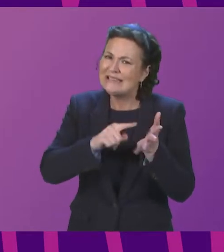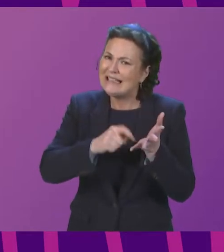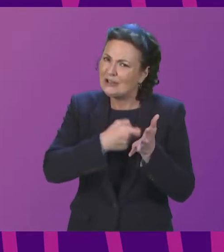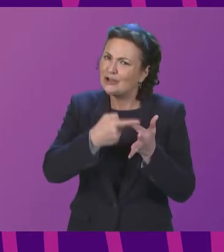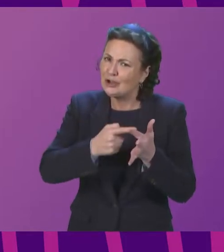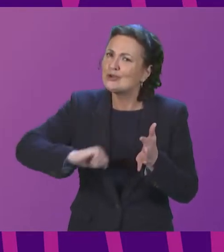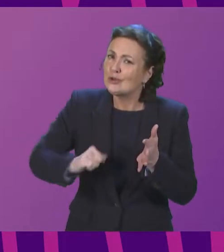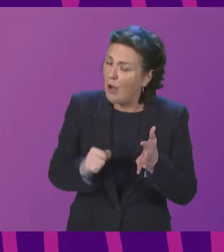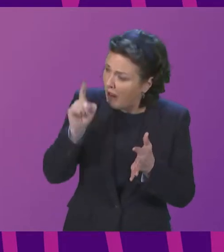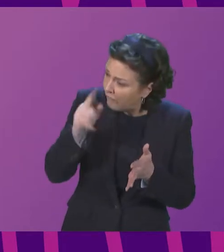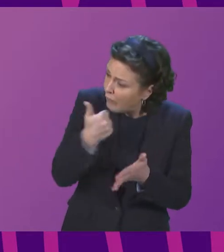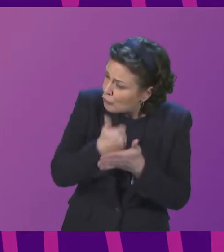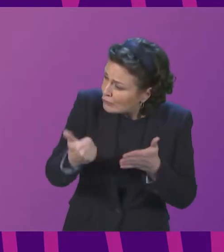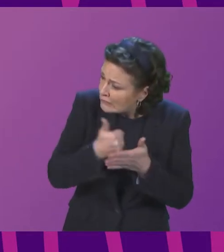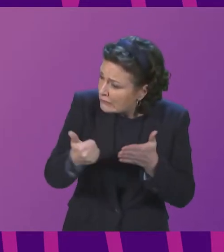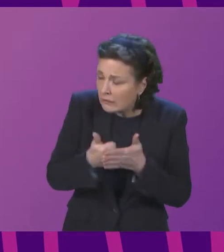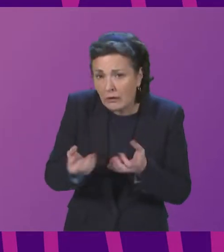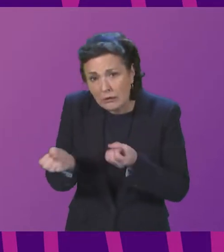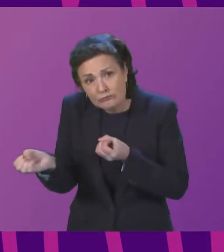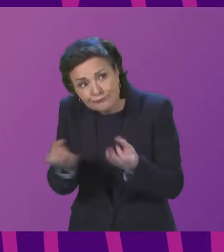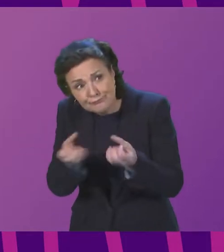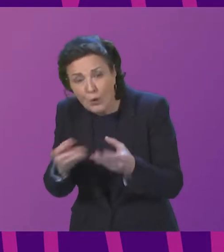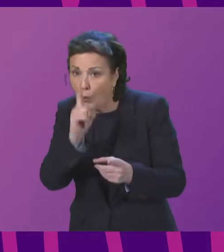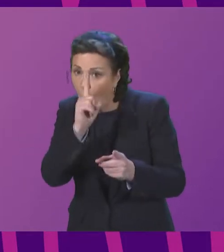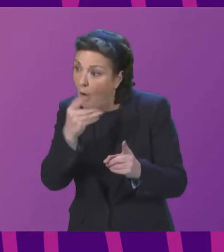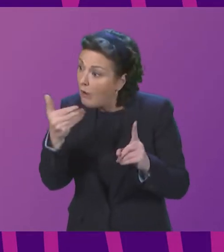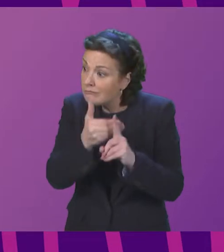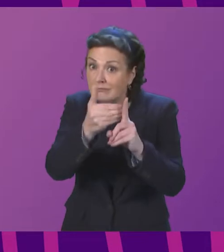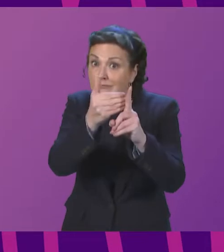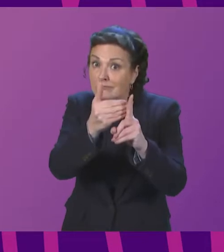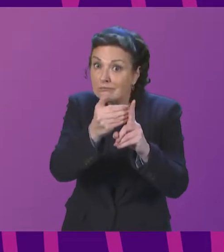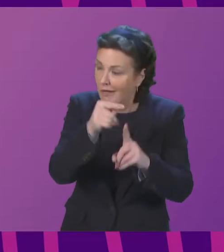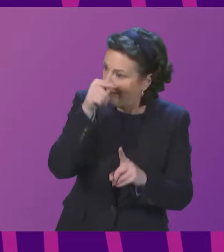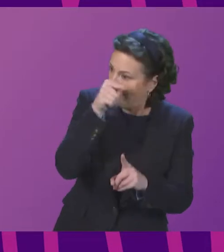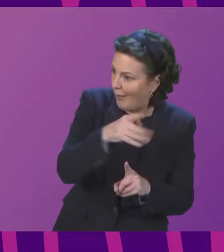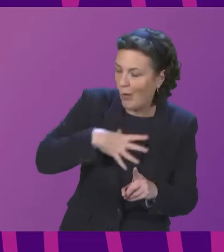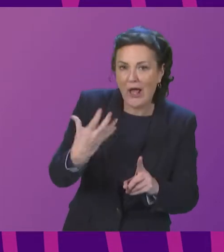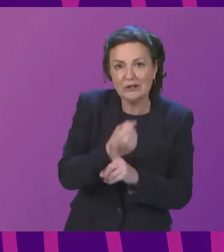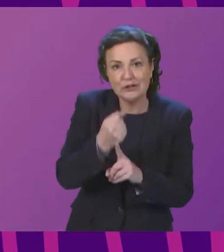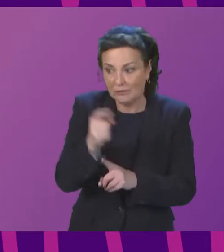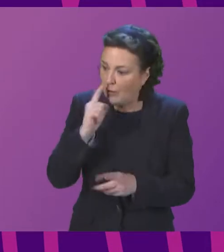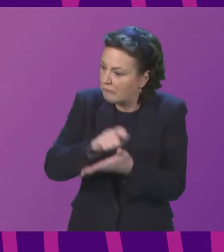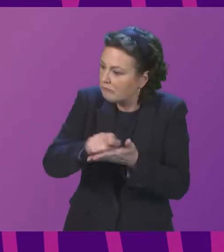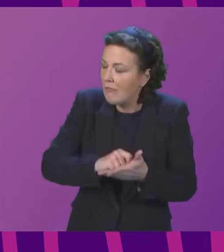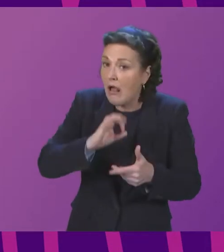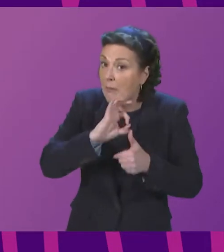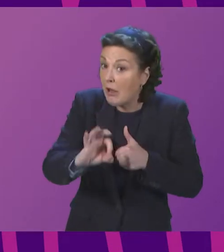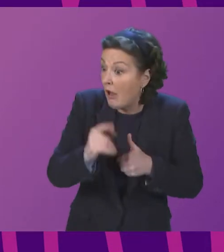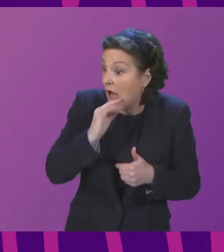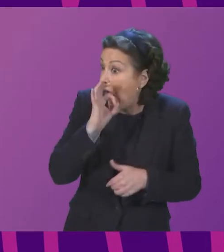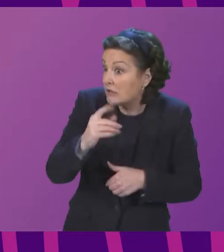information about the conservation objects it is seeking to achieve when rejecting a license application of whether it plans to do so in the future